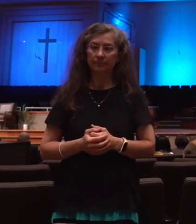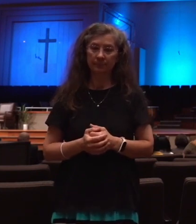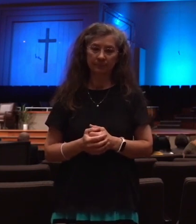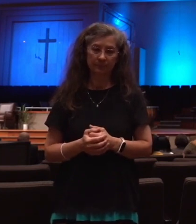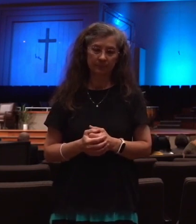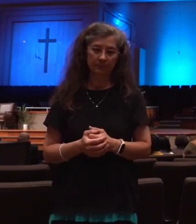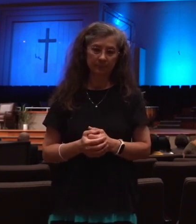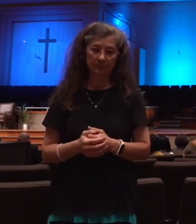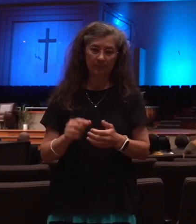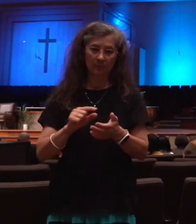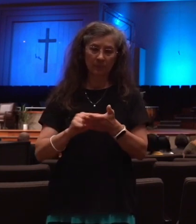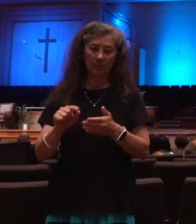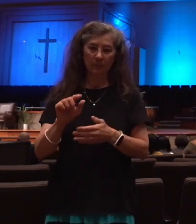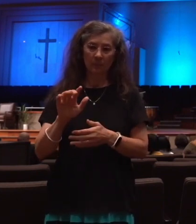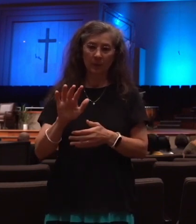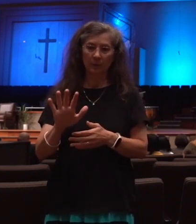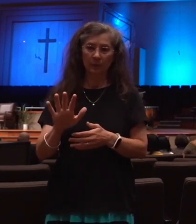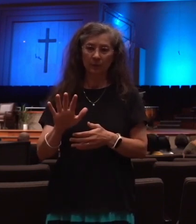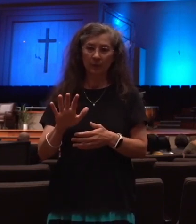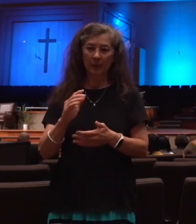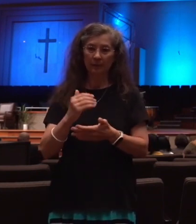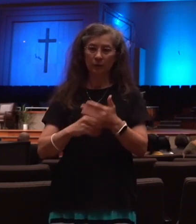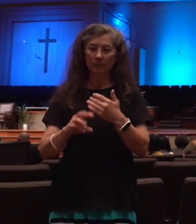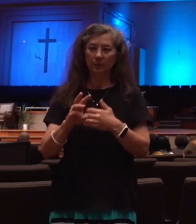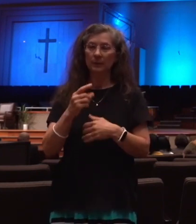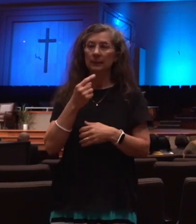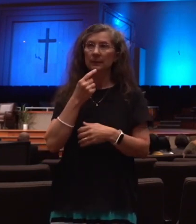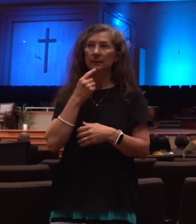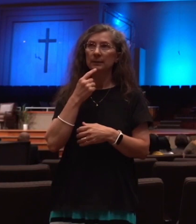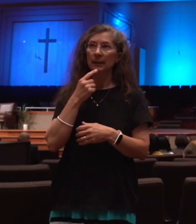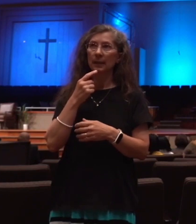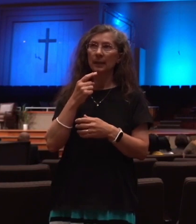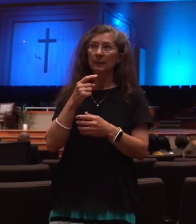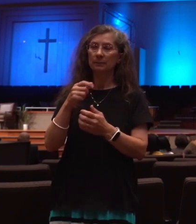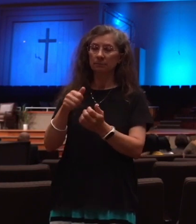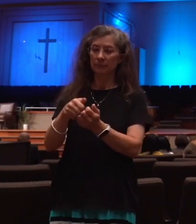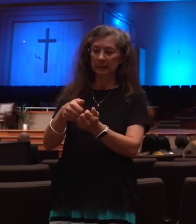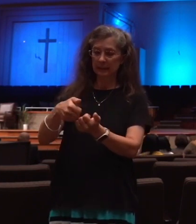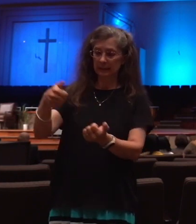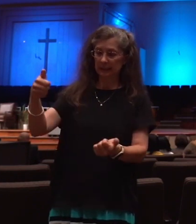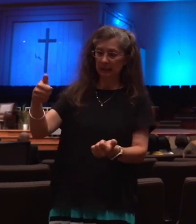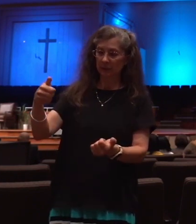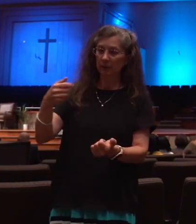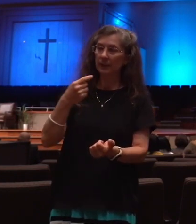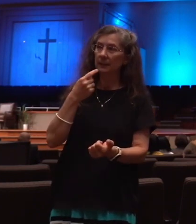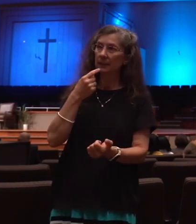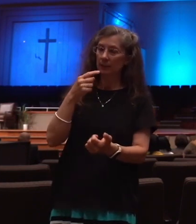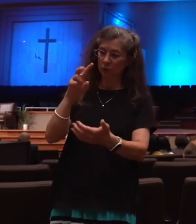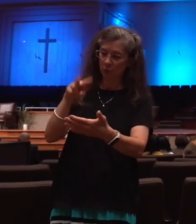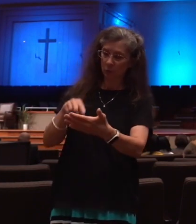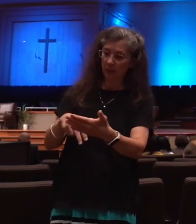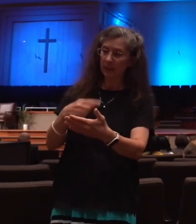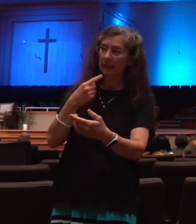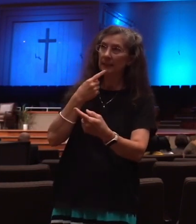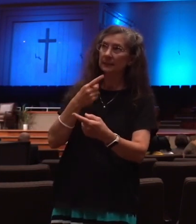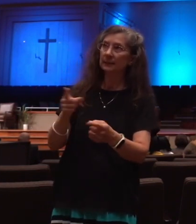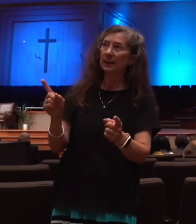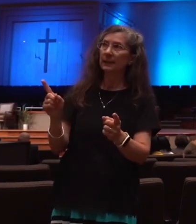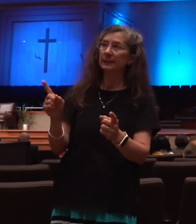Verse five of chapter six of Revelation, and when he had opened the third seal, I heard the third beast say, come and see. And I